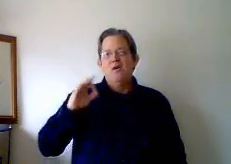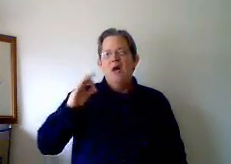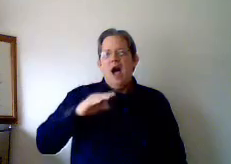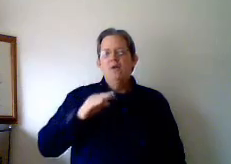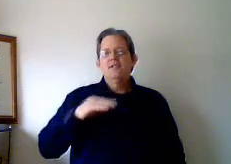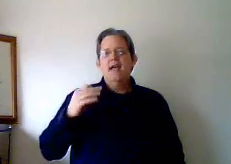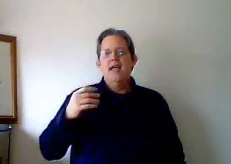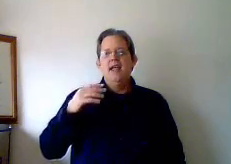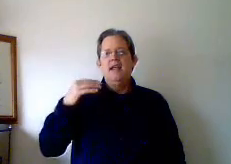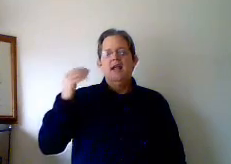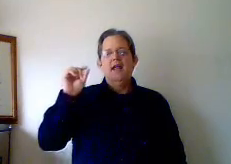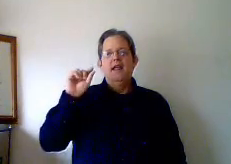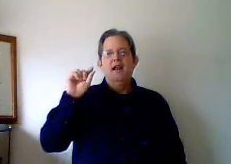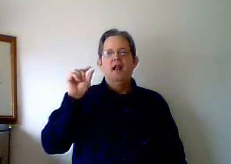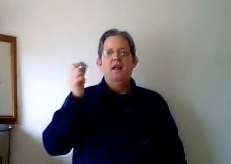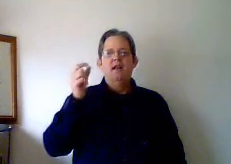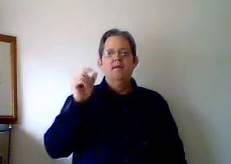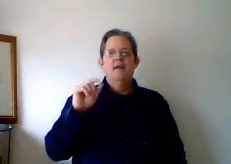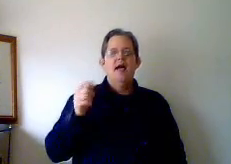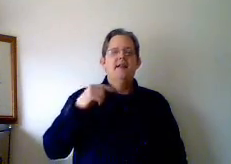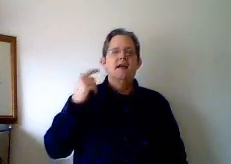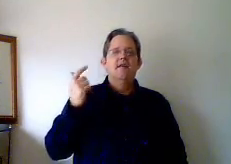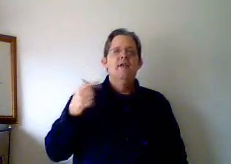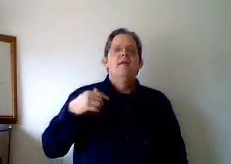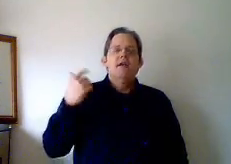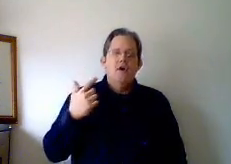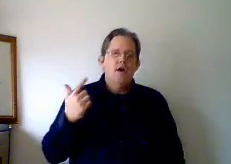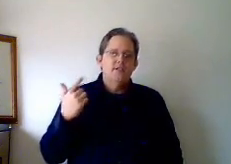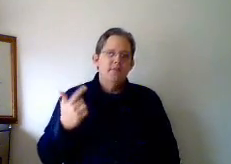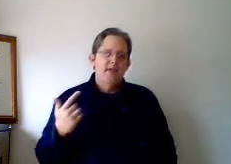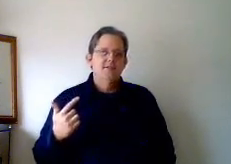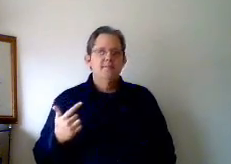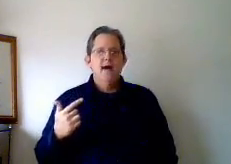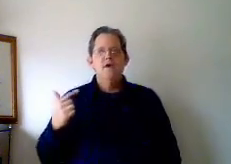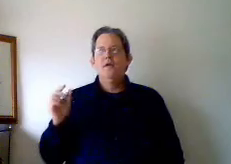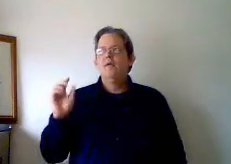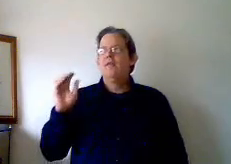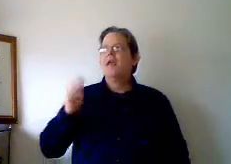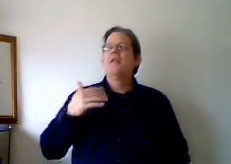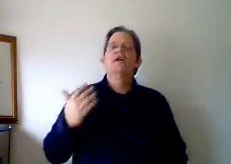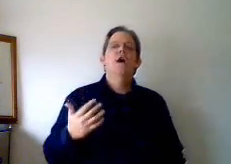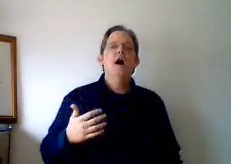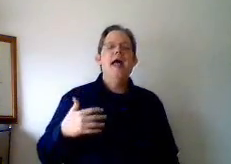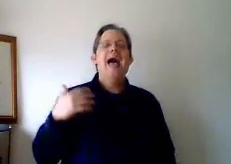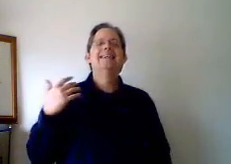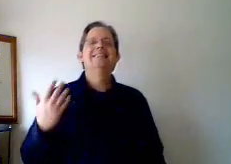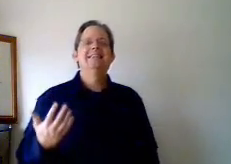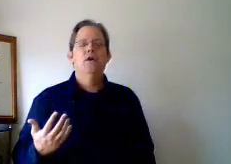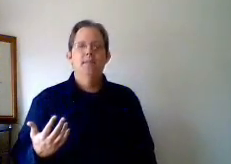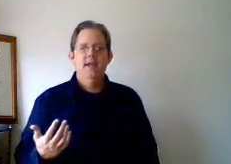I would say in a limited idea, there are some things about that are taught as NLP